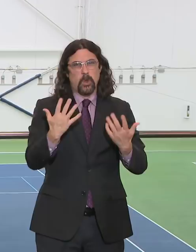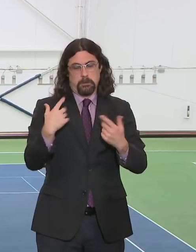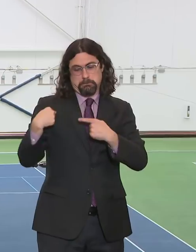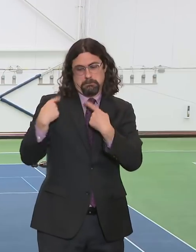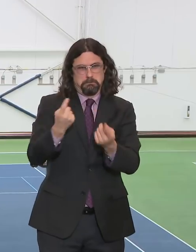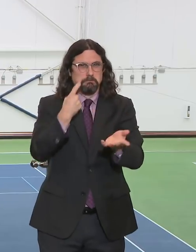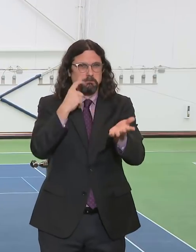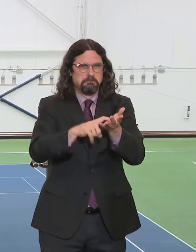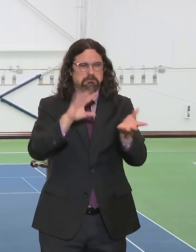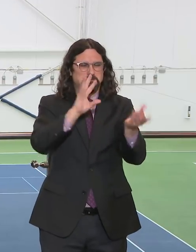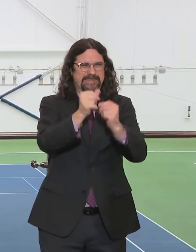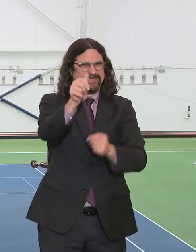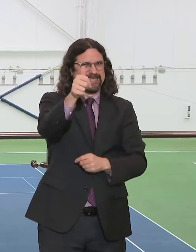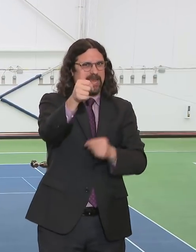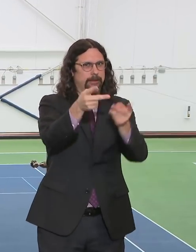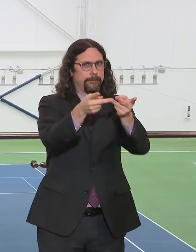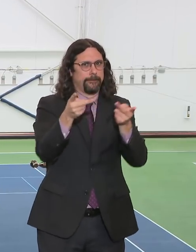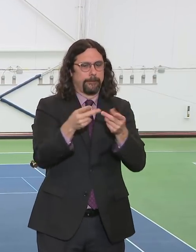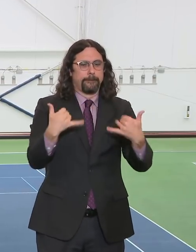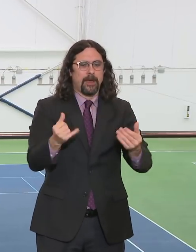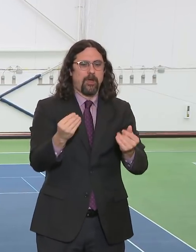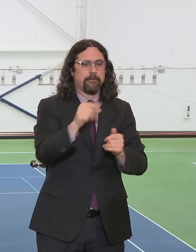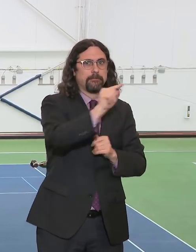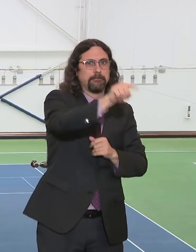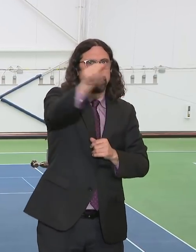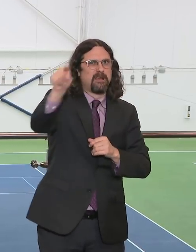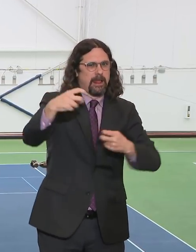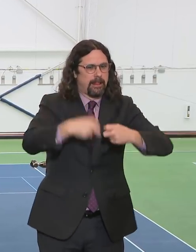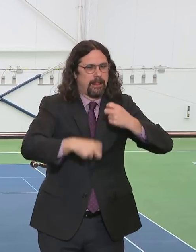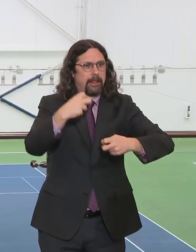shut down. They will be locked. There'll be signs put up. There'll be enforcement.